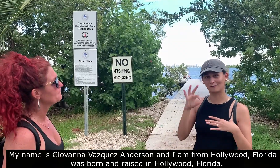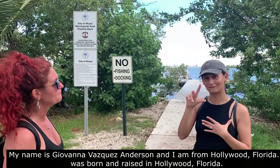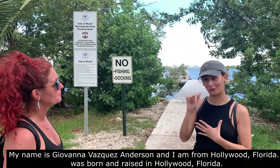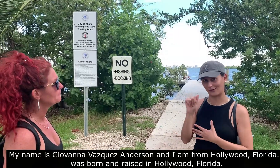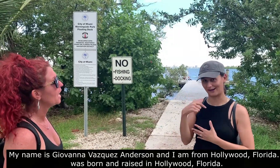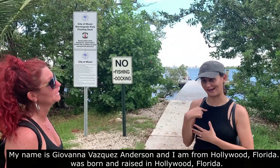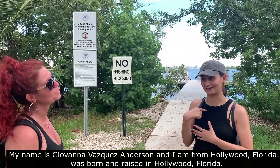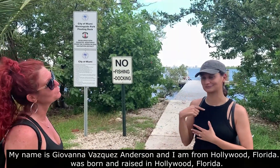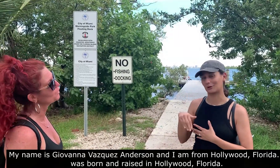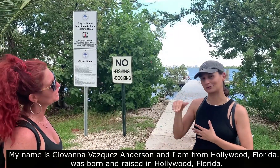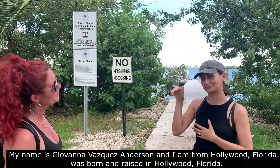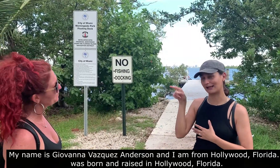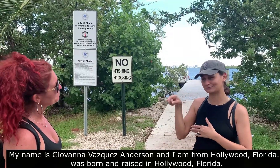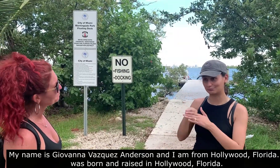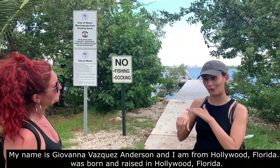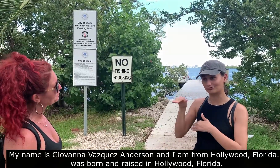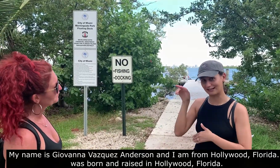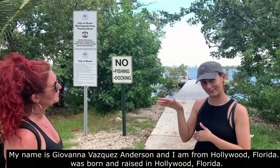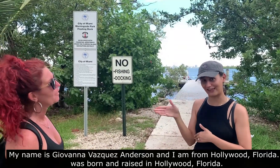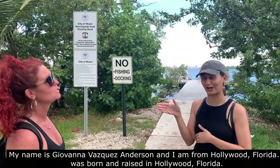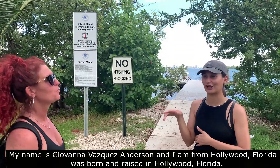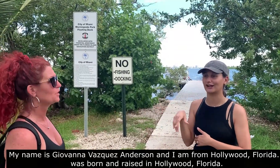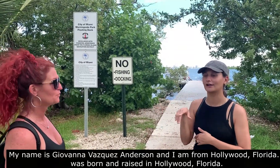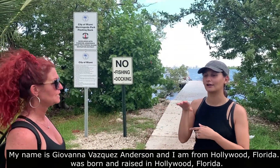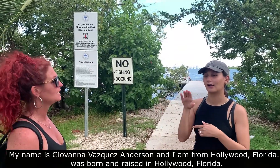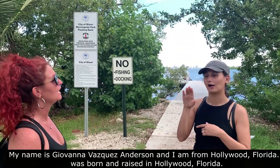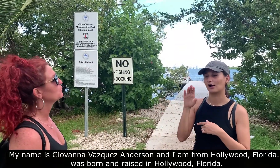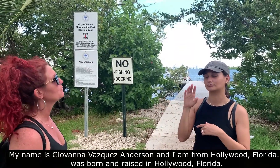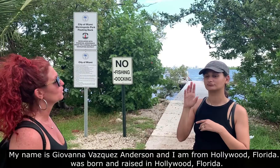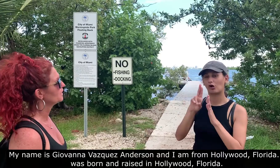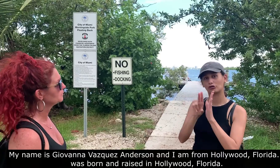Hollywood, Florida. I was born and raised in Hollywood, Florida.